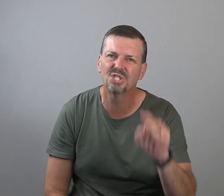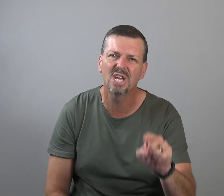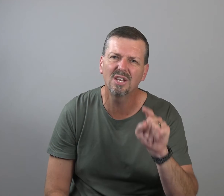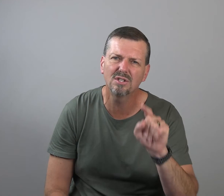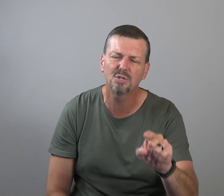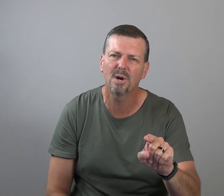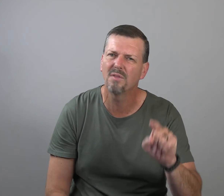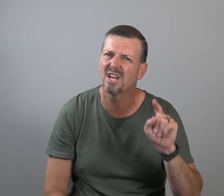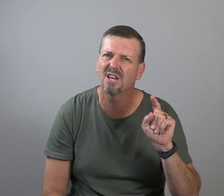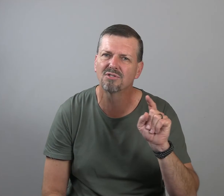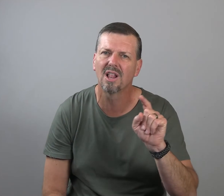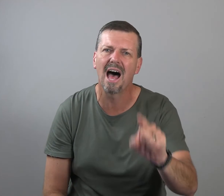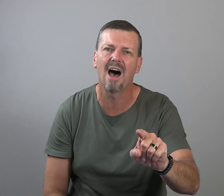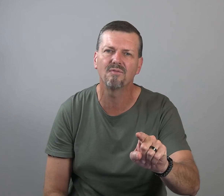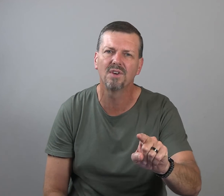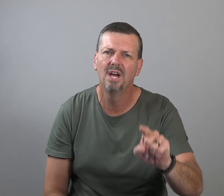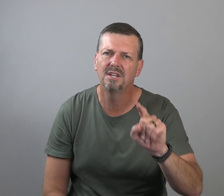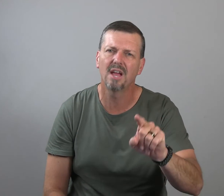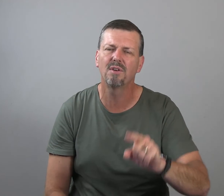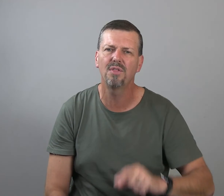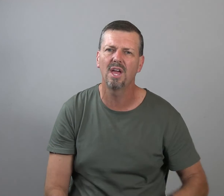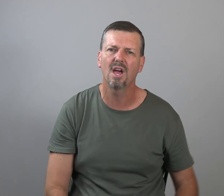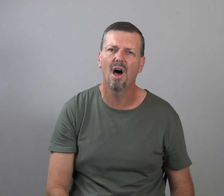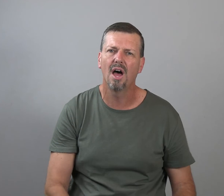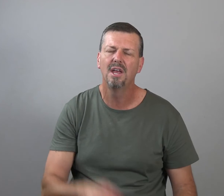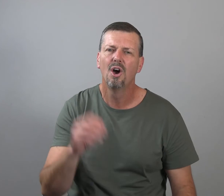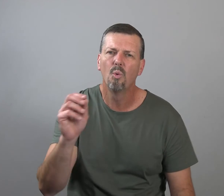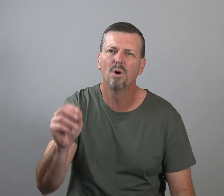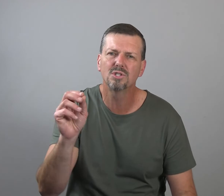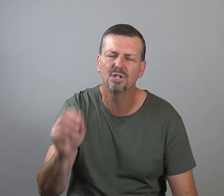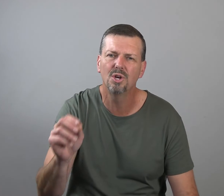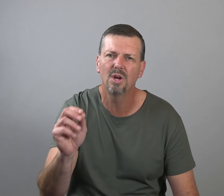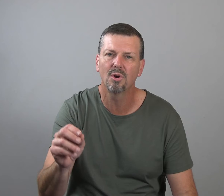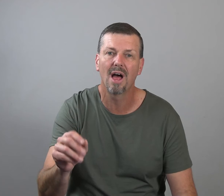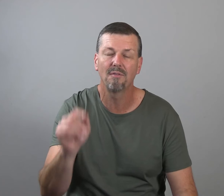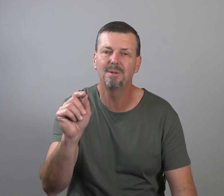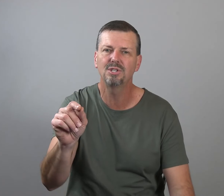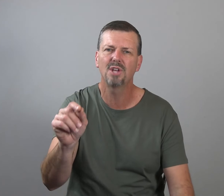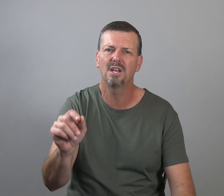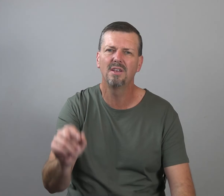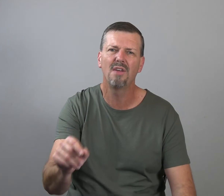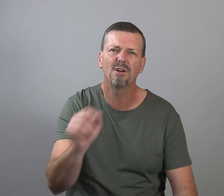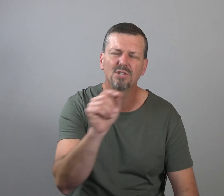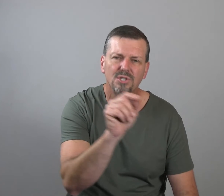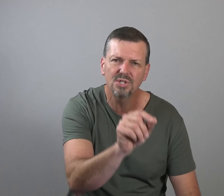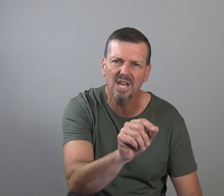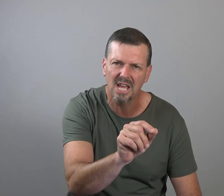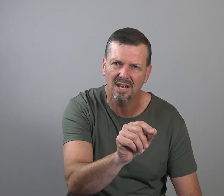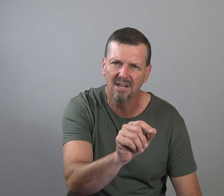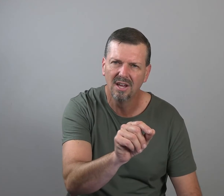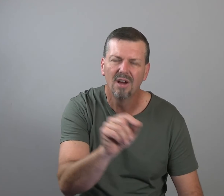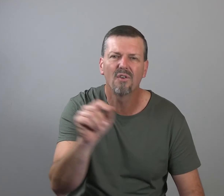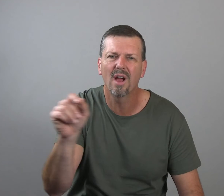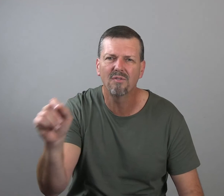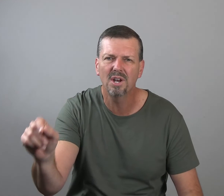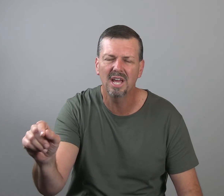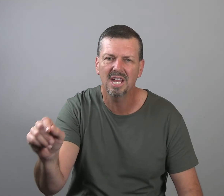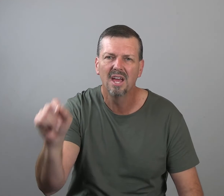the seed of the spirit that gives life to everything God wants to do in your life. Let me just tell you today, there's a seed for every need.